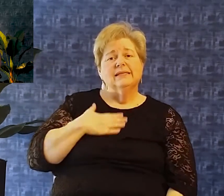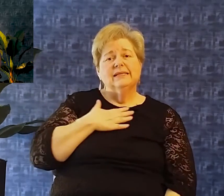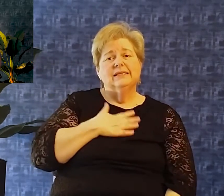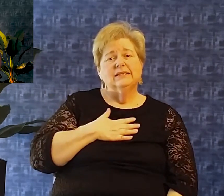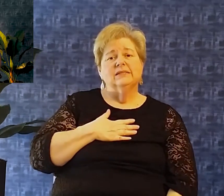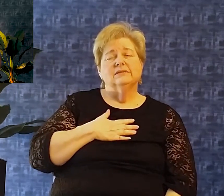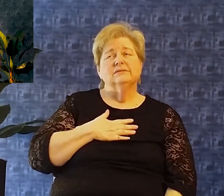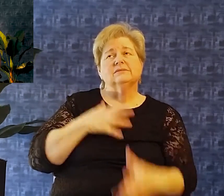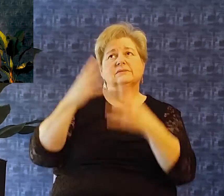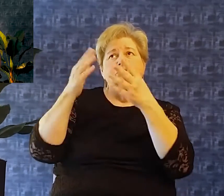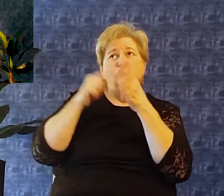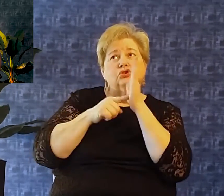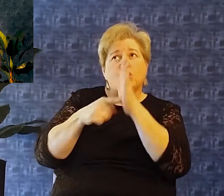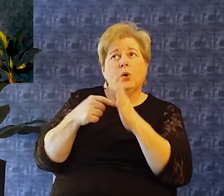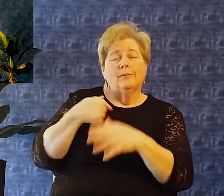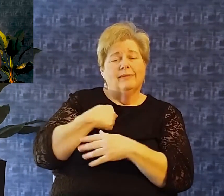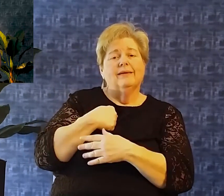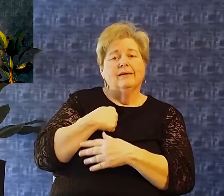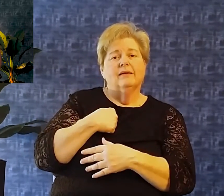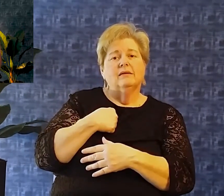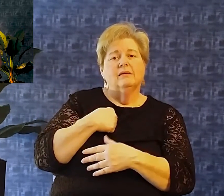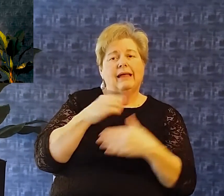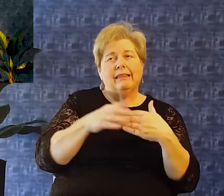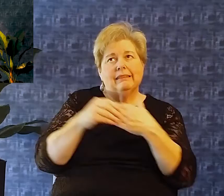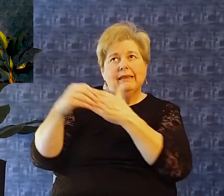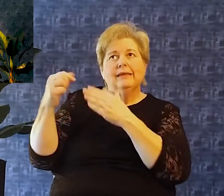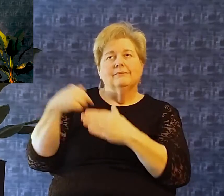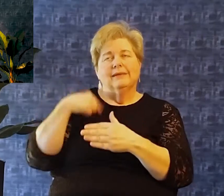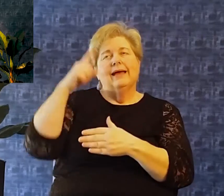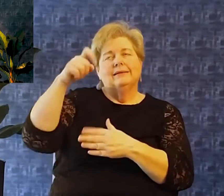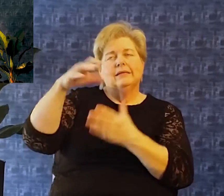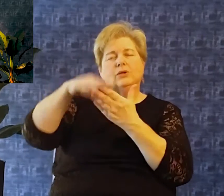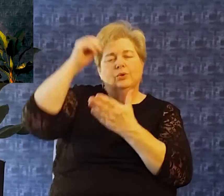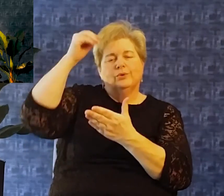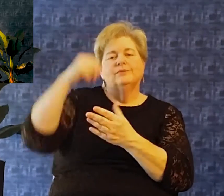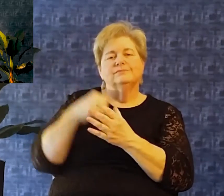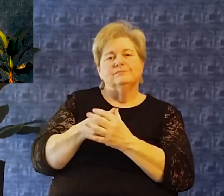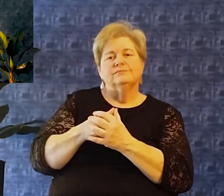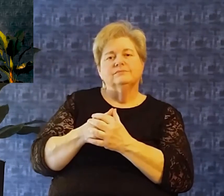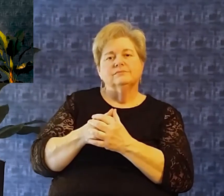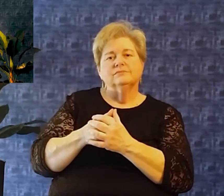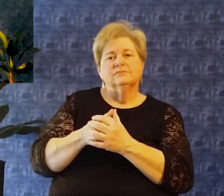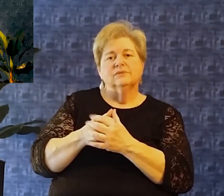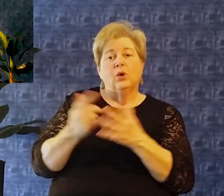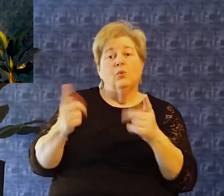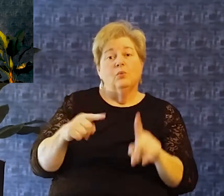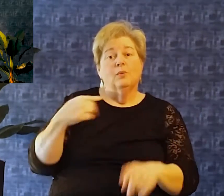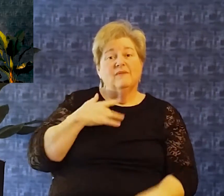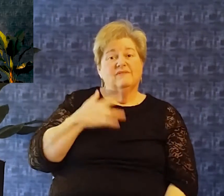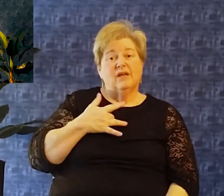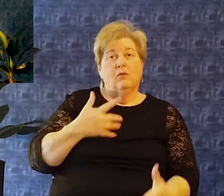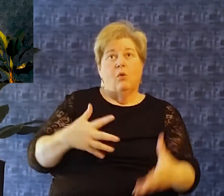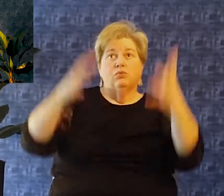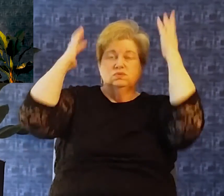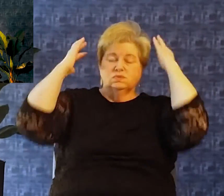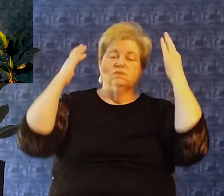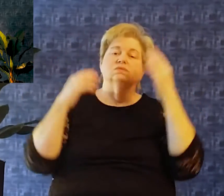Please instruct me Because I need to learn When we're overwhelmed